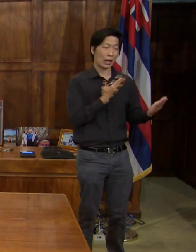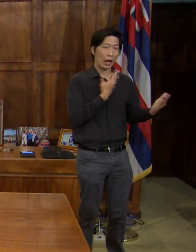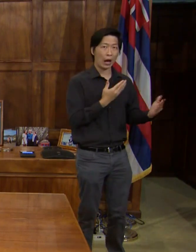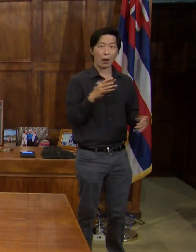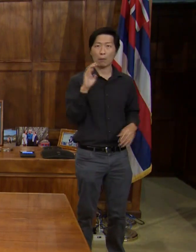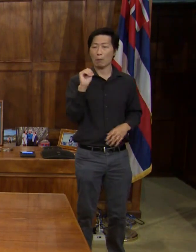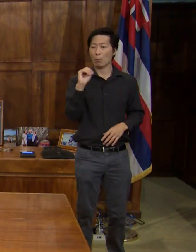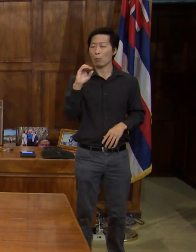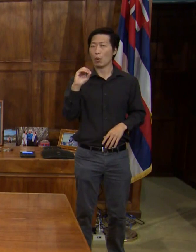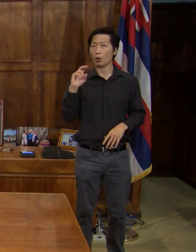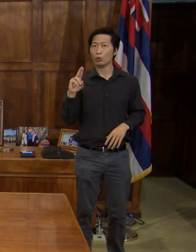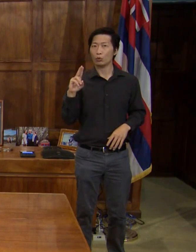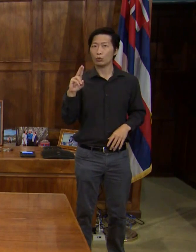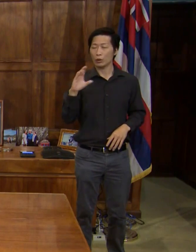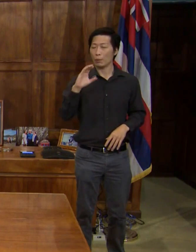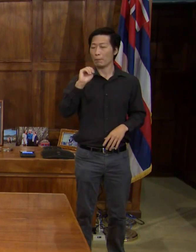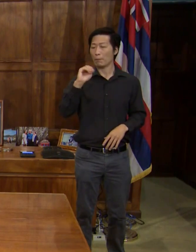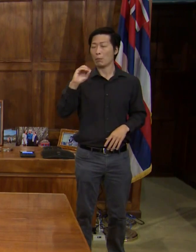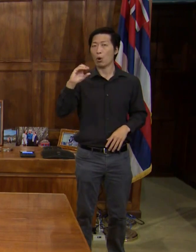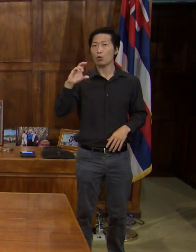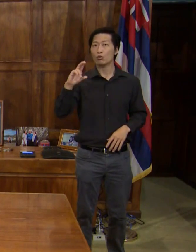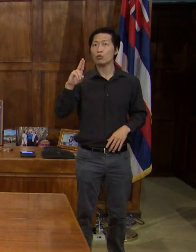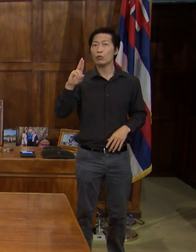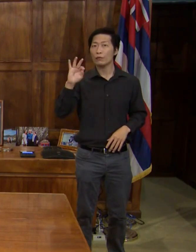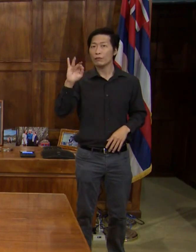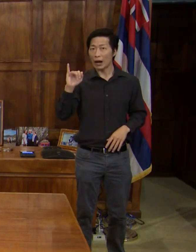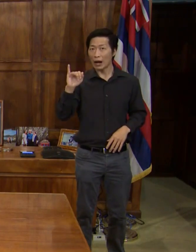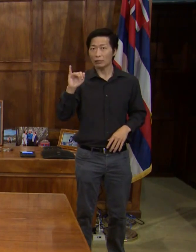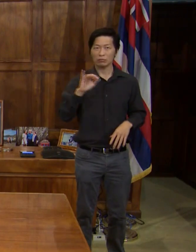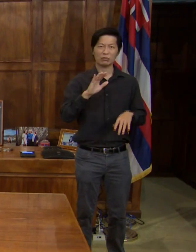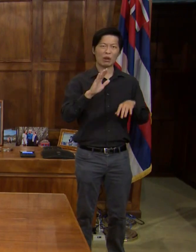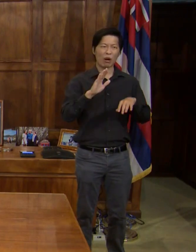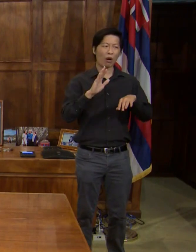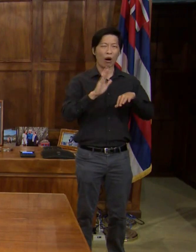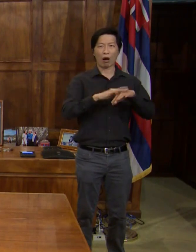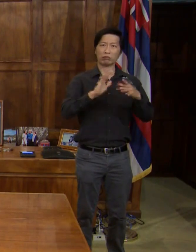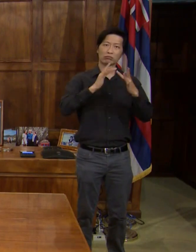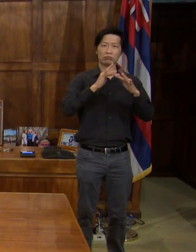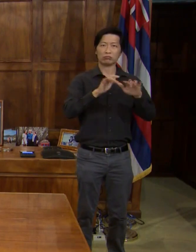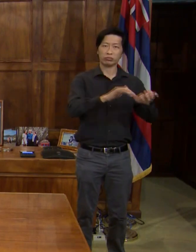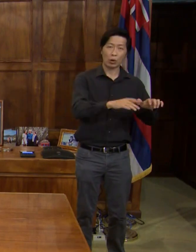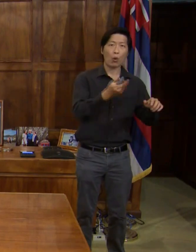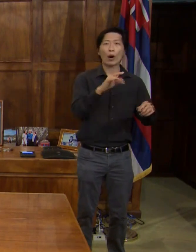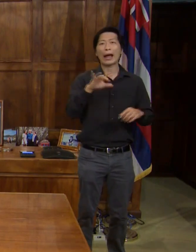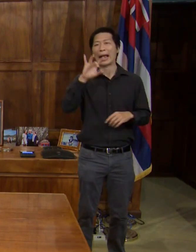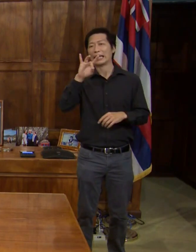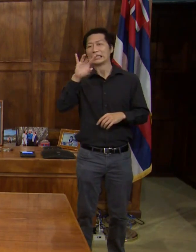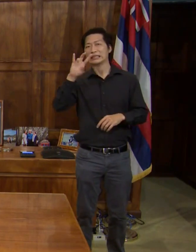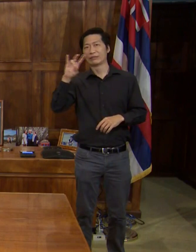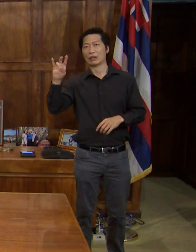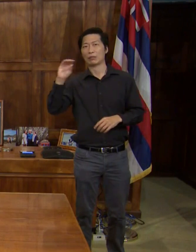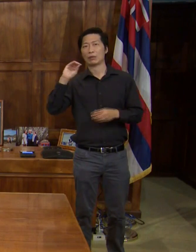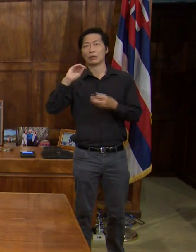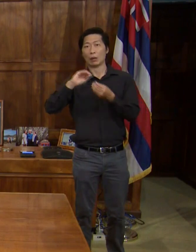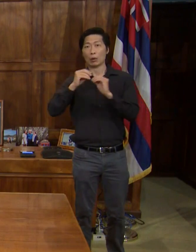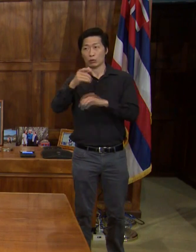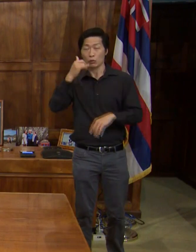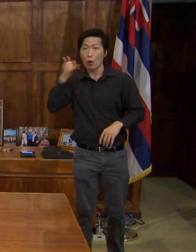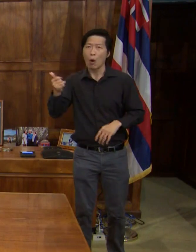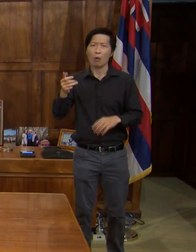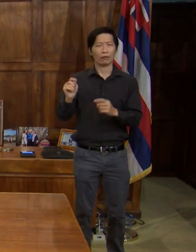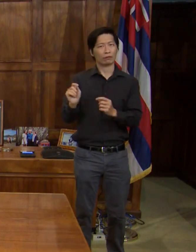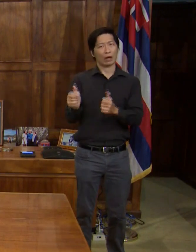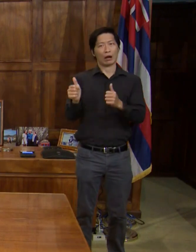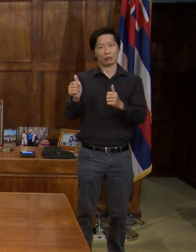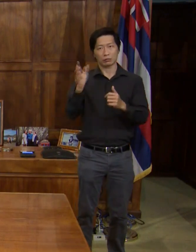online activation or the 877 number will get you the Quick Hits activation right